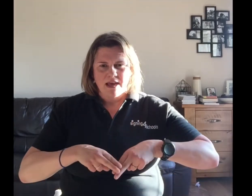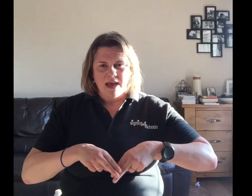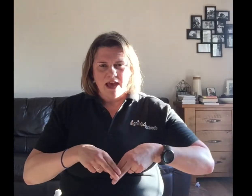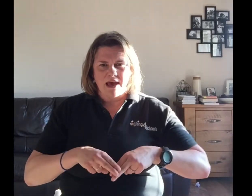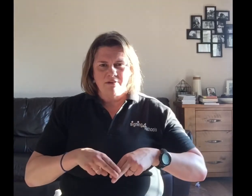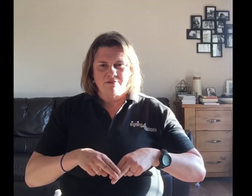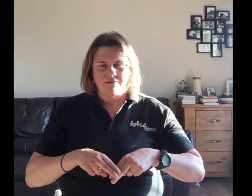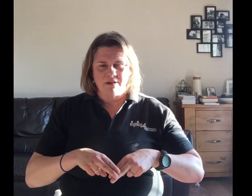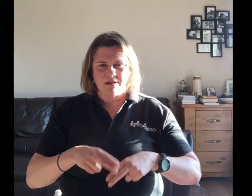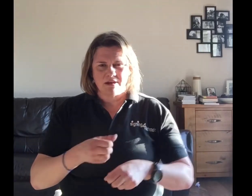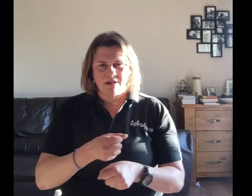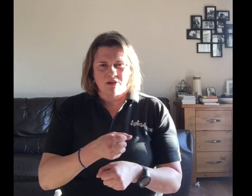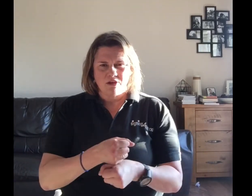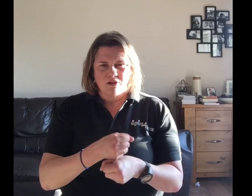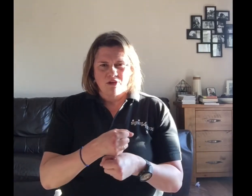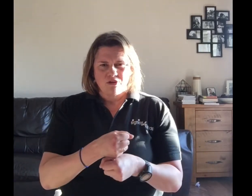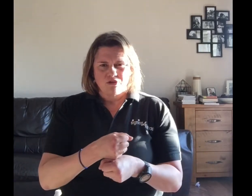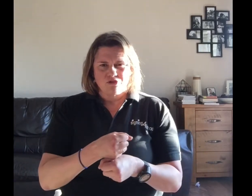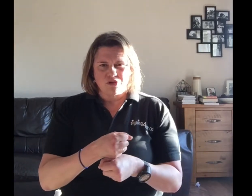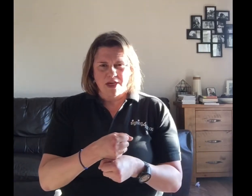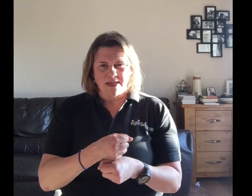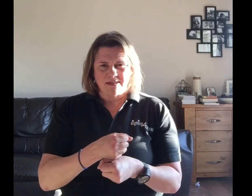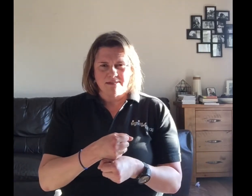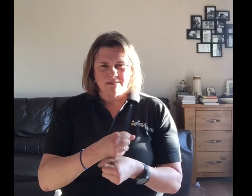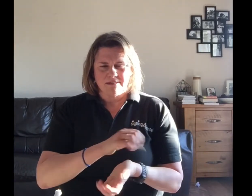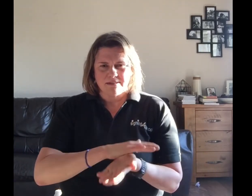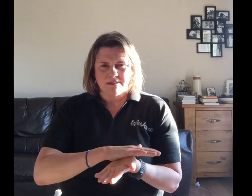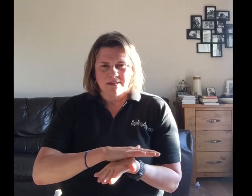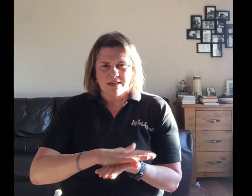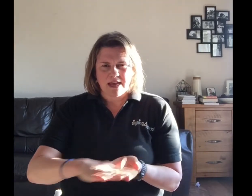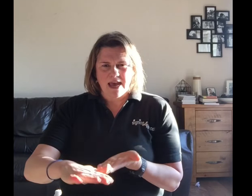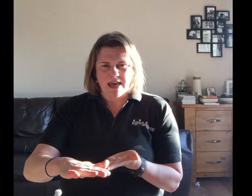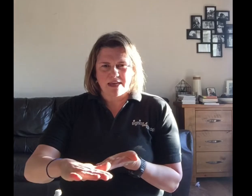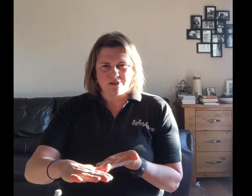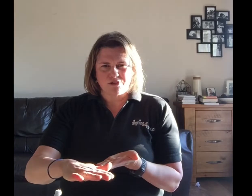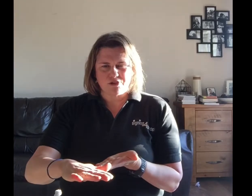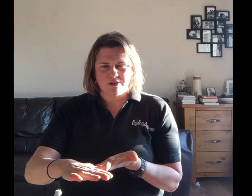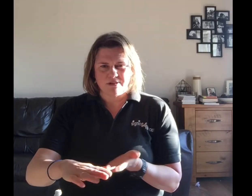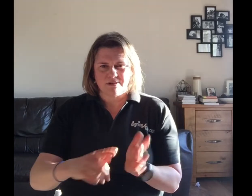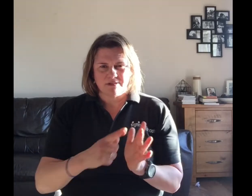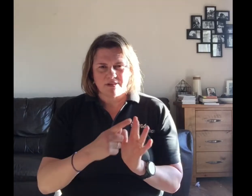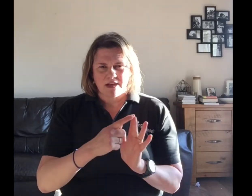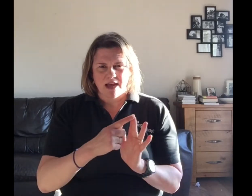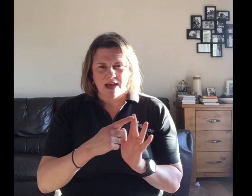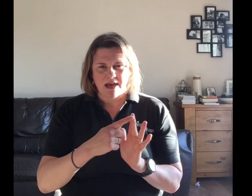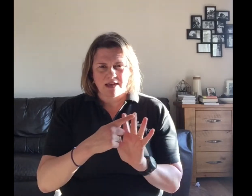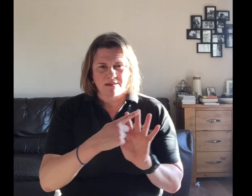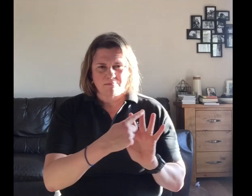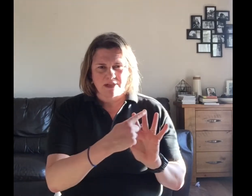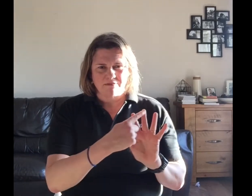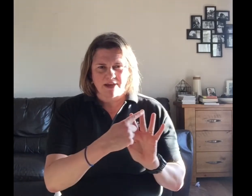F, G, E, H, I, little finger,